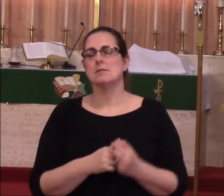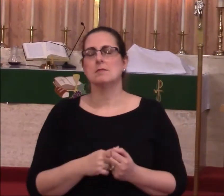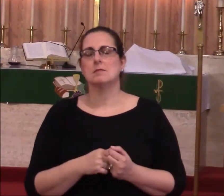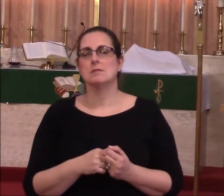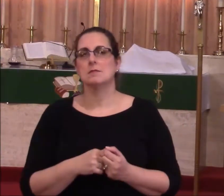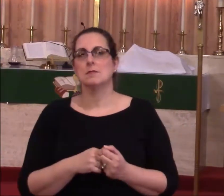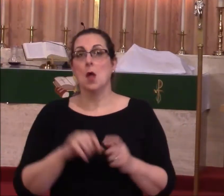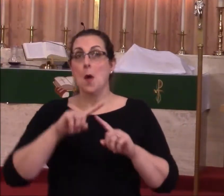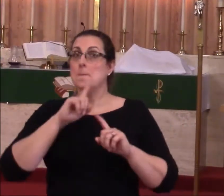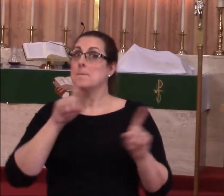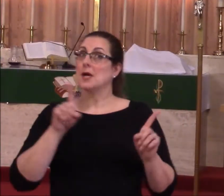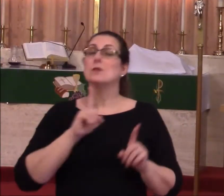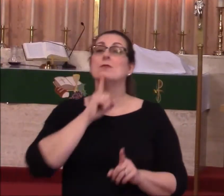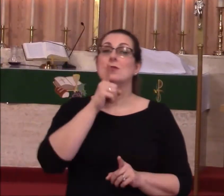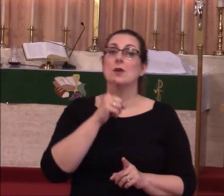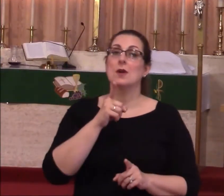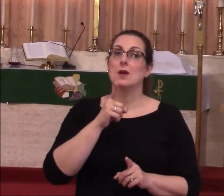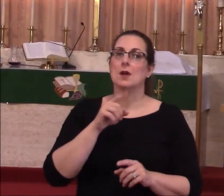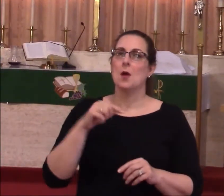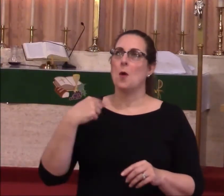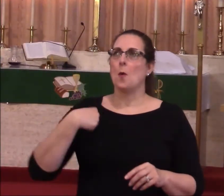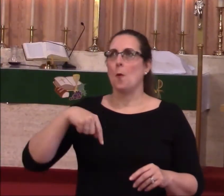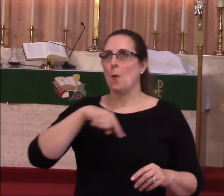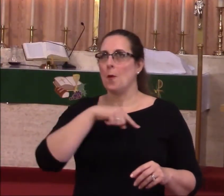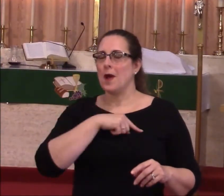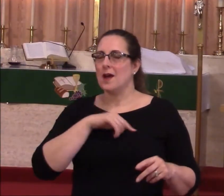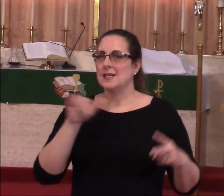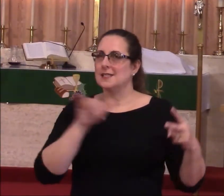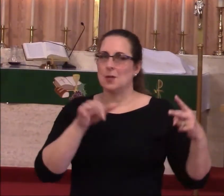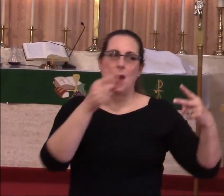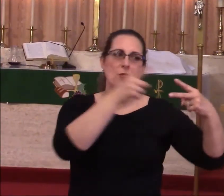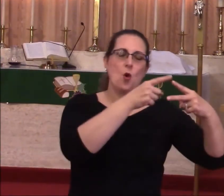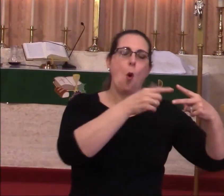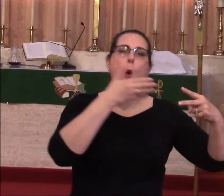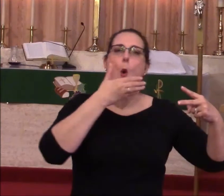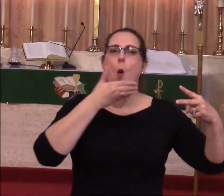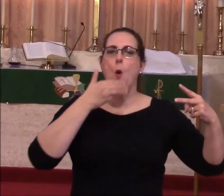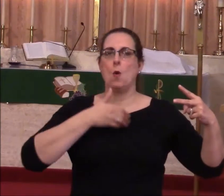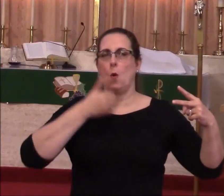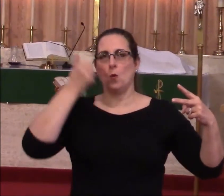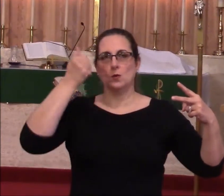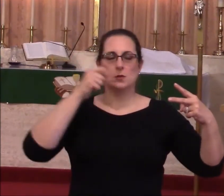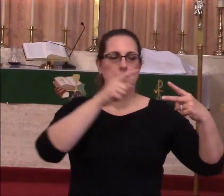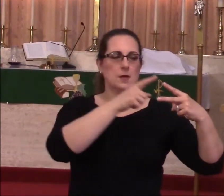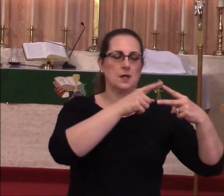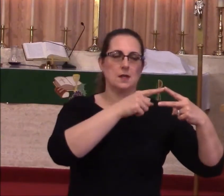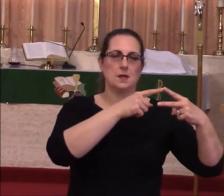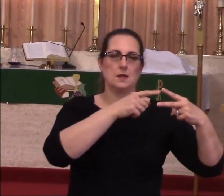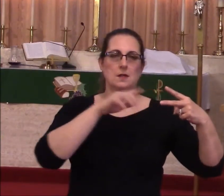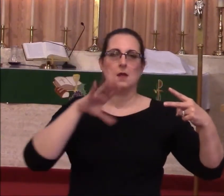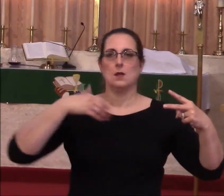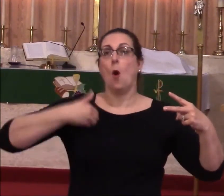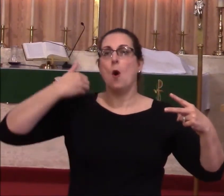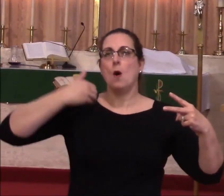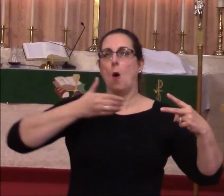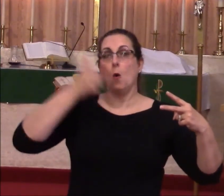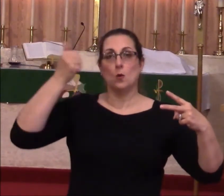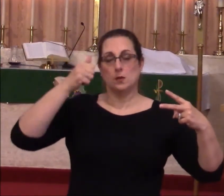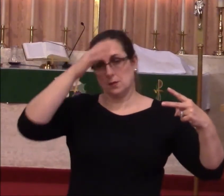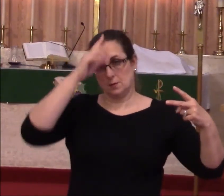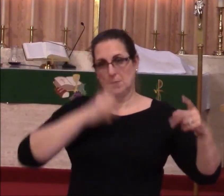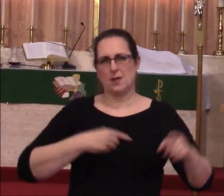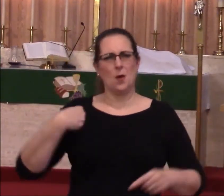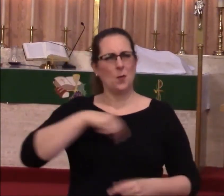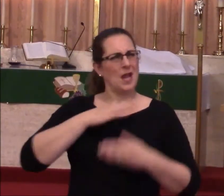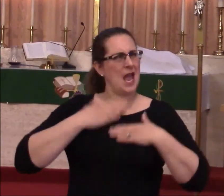But really, in reality, we're much more like the older brother. Are we really ever happy when someone is